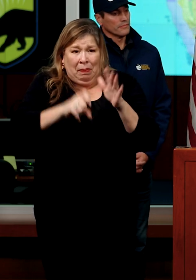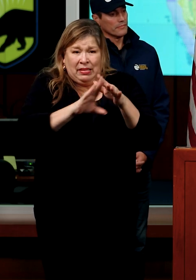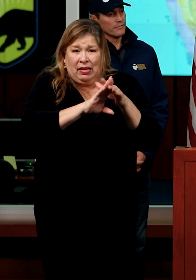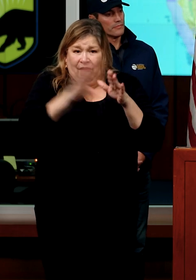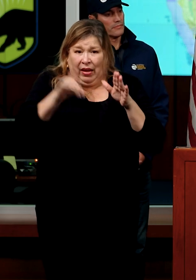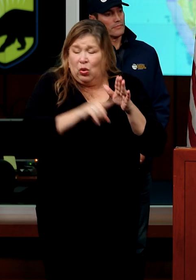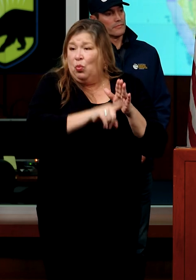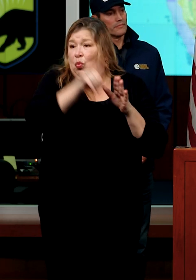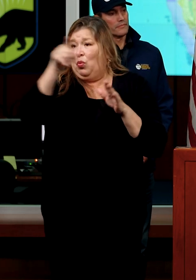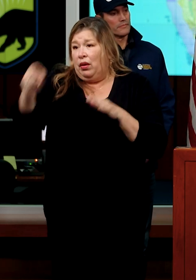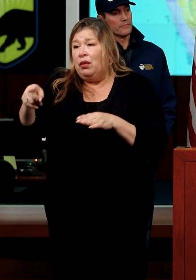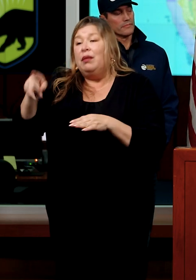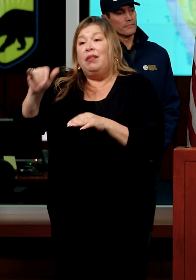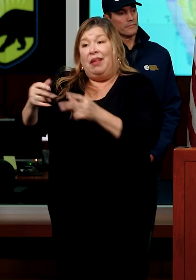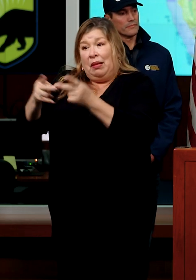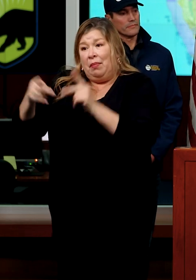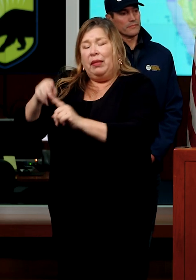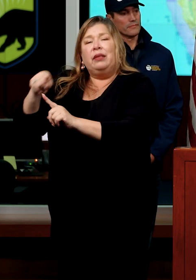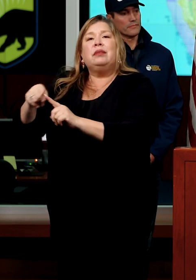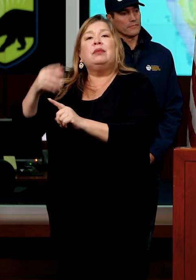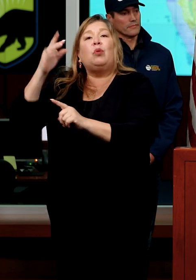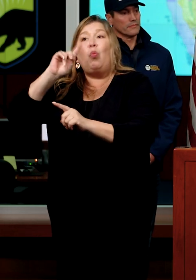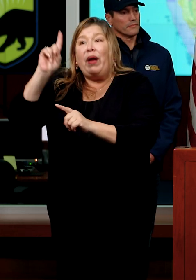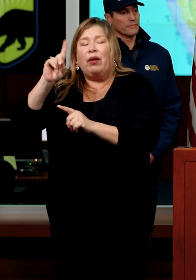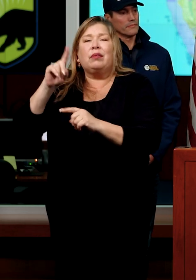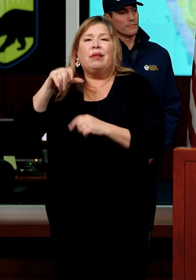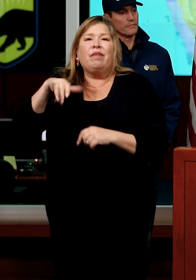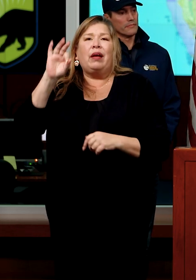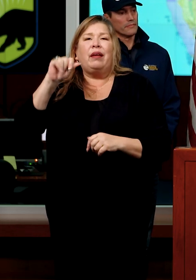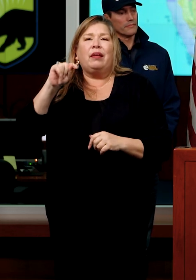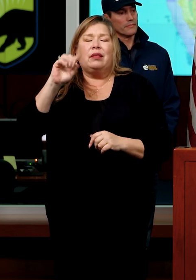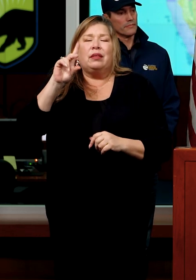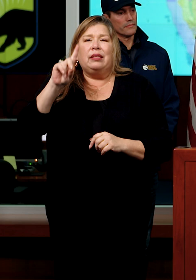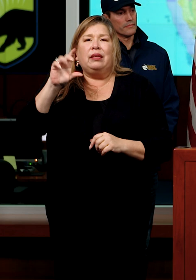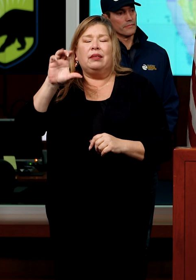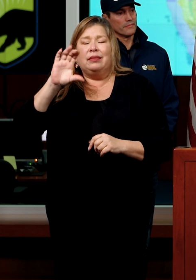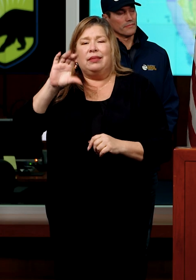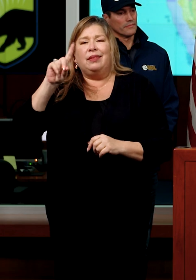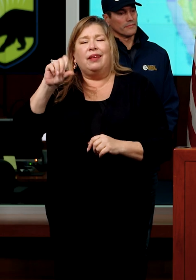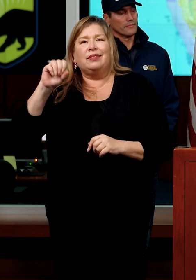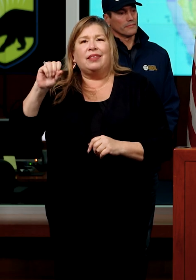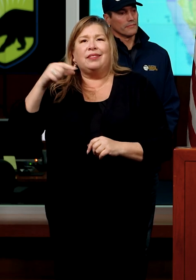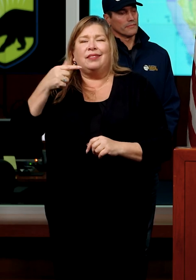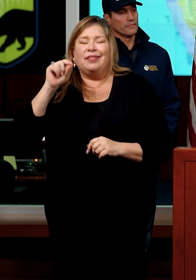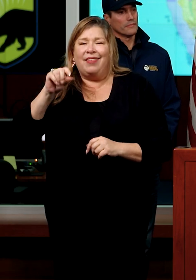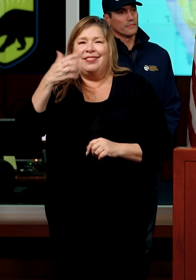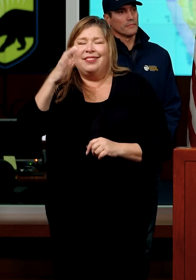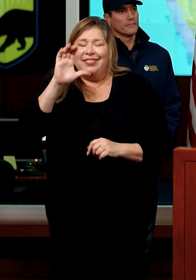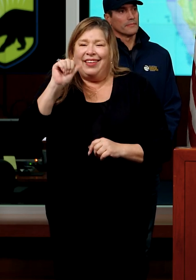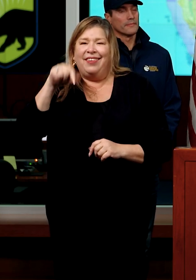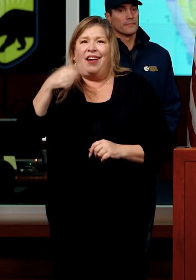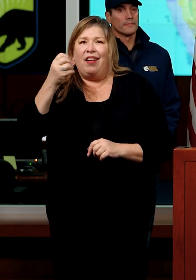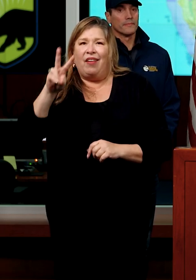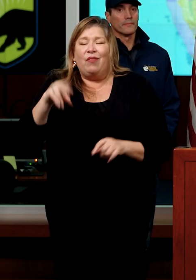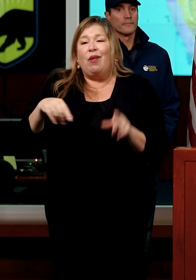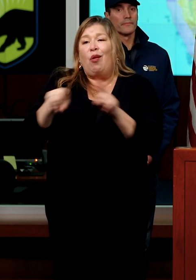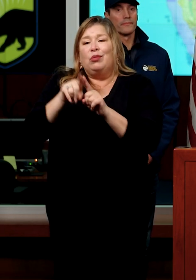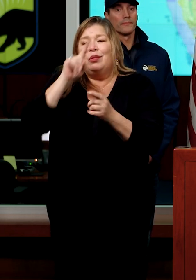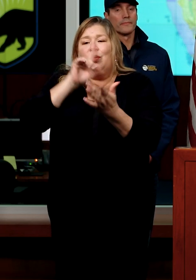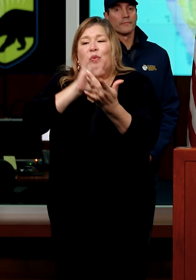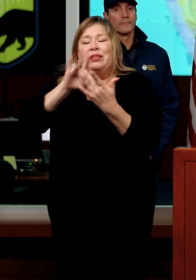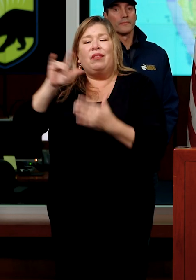location, those sites are available at dss.ca.gov, and also you can reach the statewide long-term care